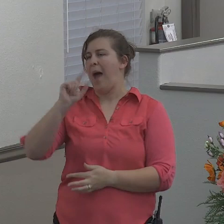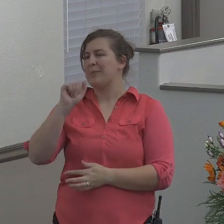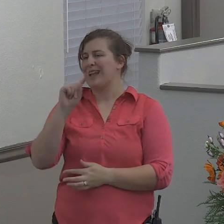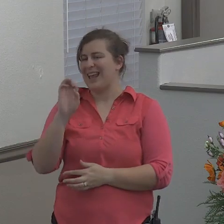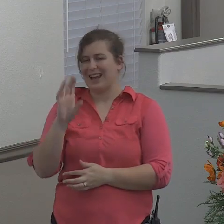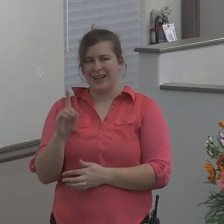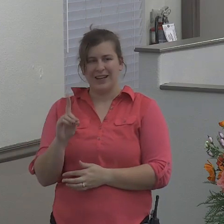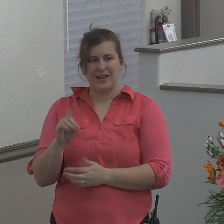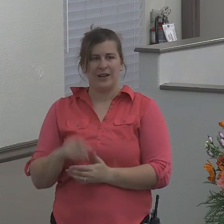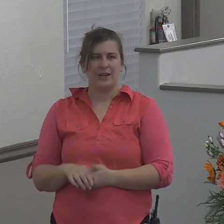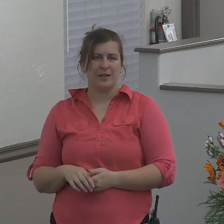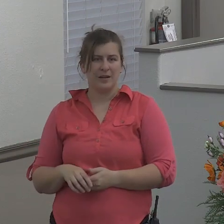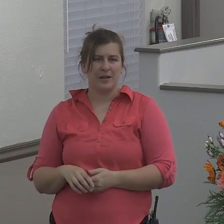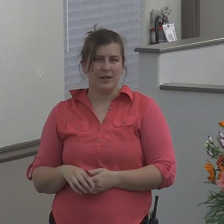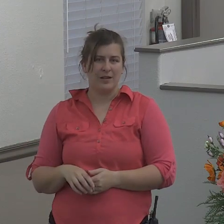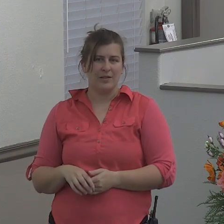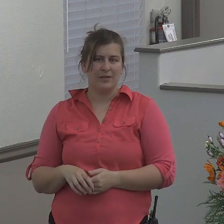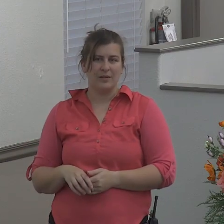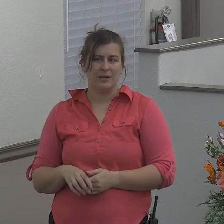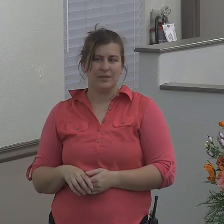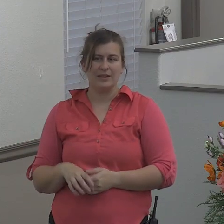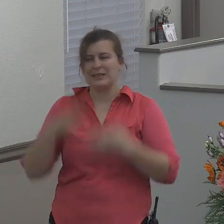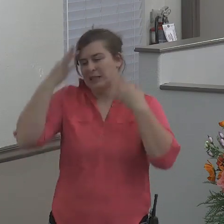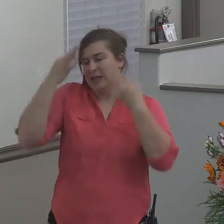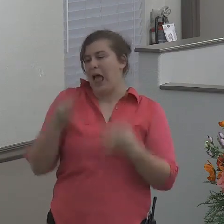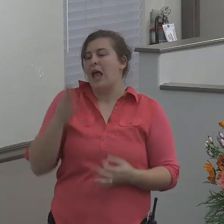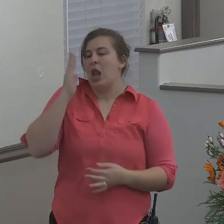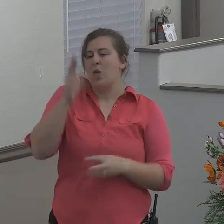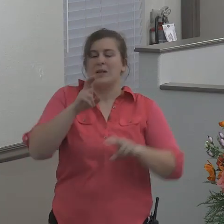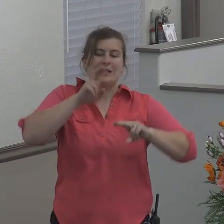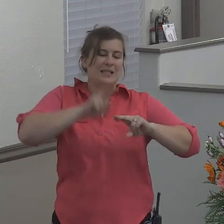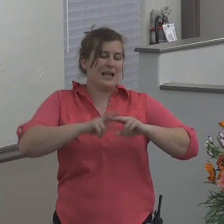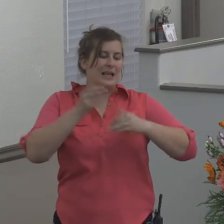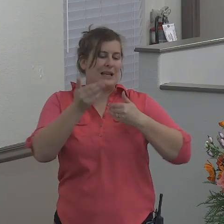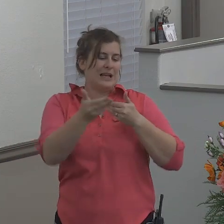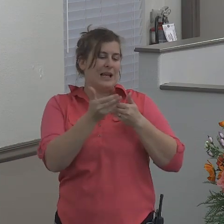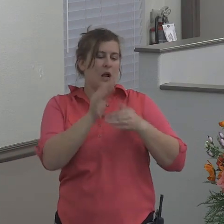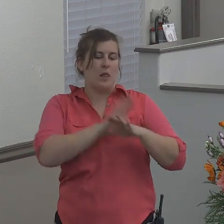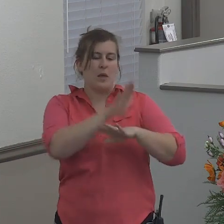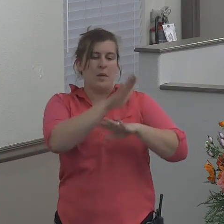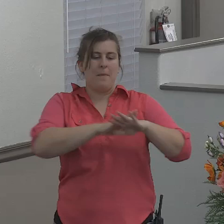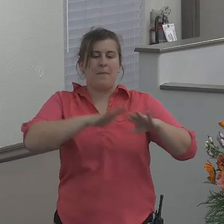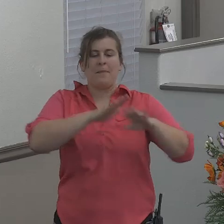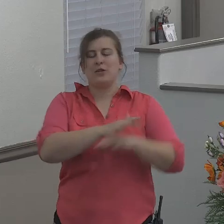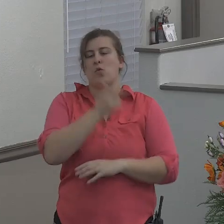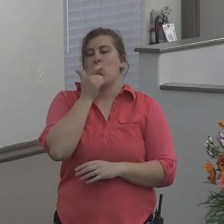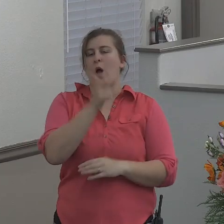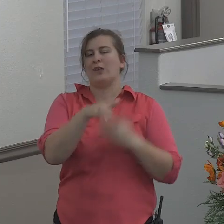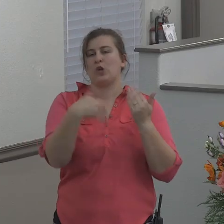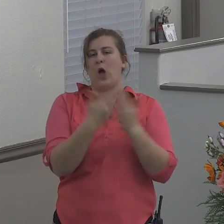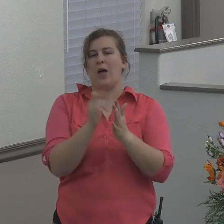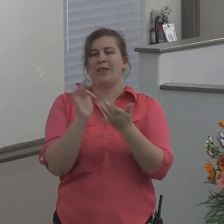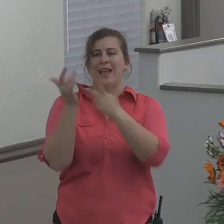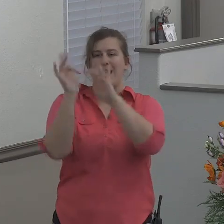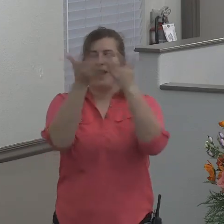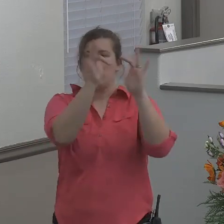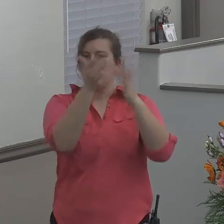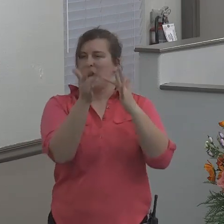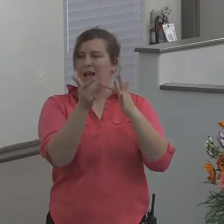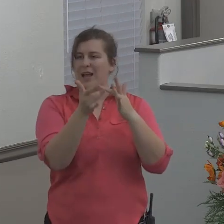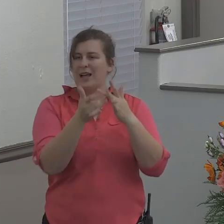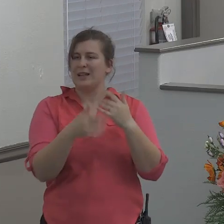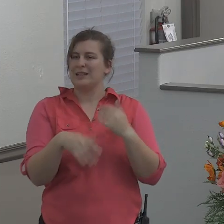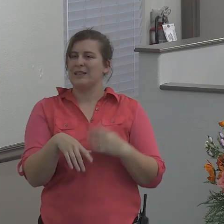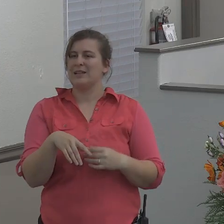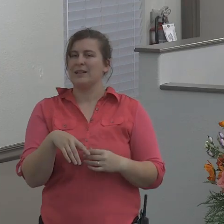he was going to sit along the beach and watch the latest YouTube downloads of the Elmwood Baptist Church service.